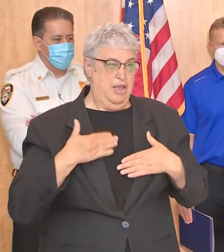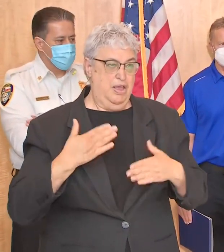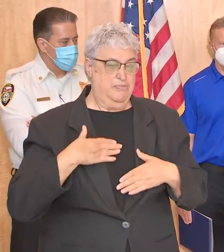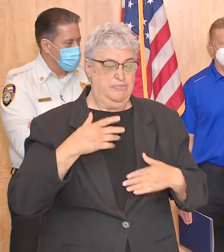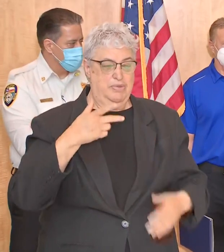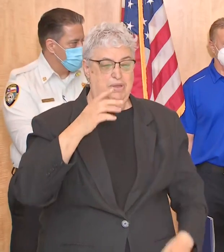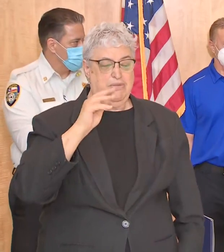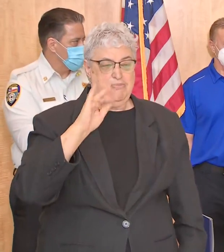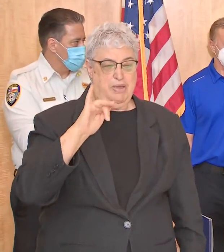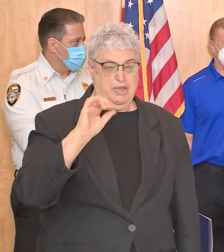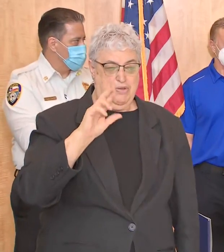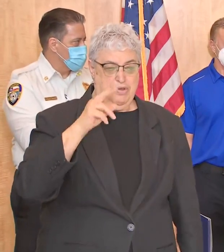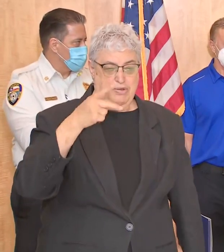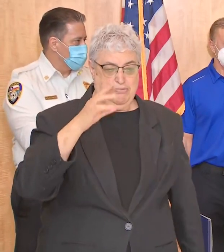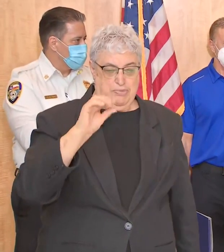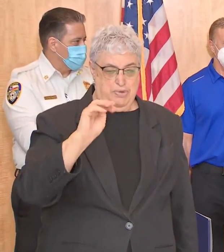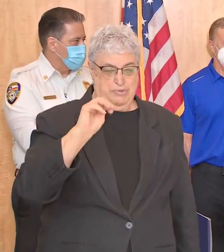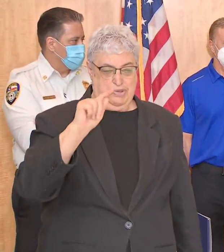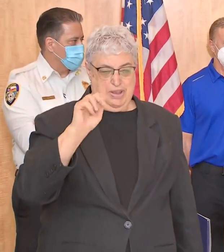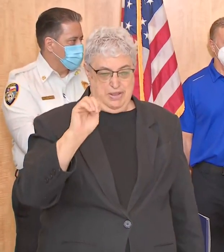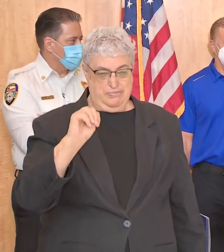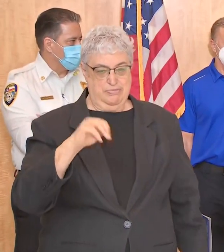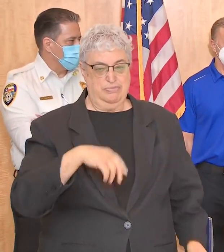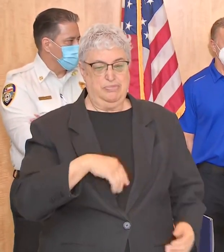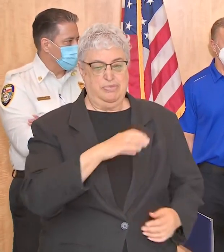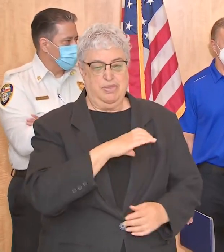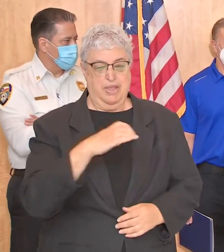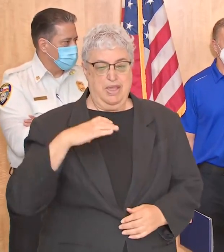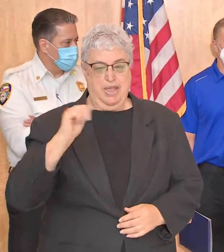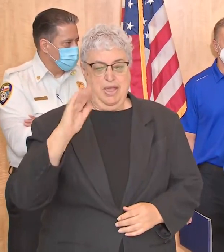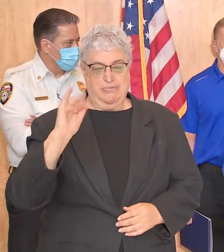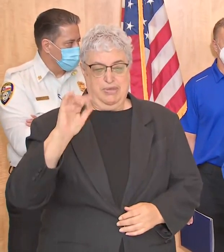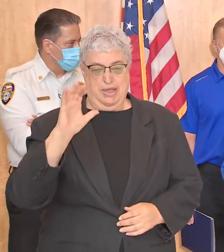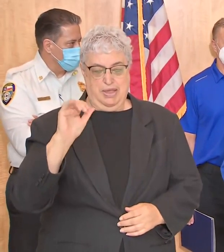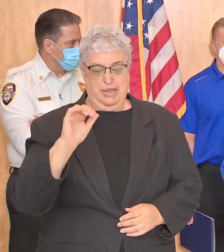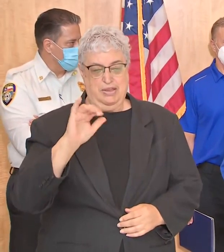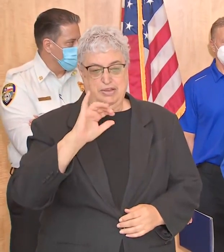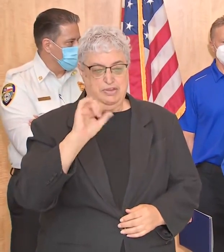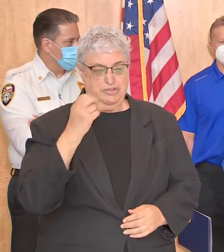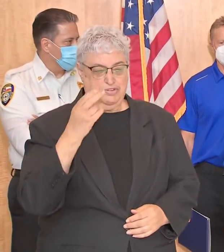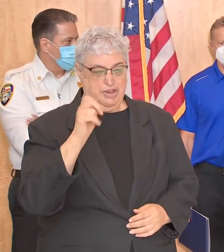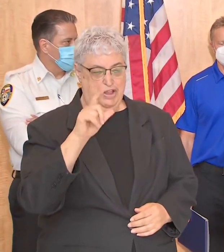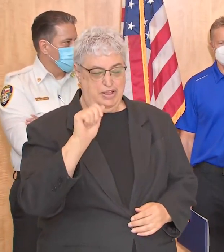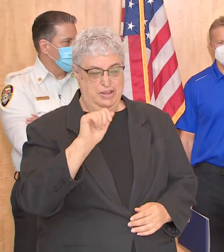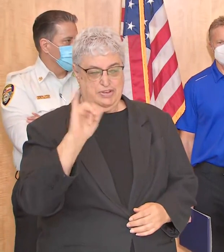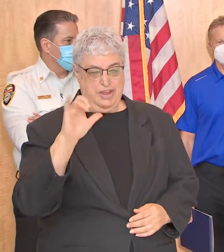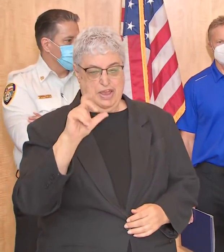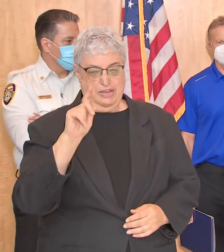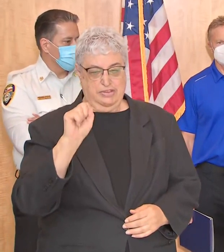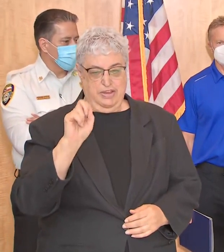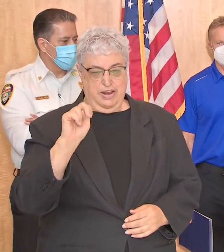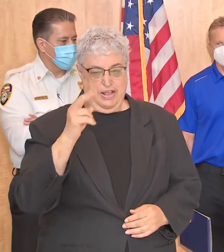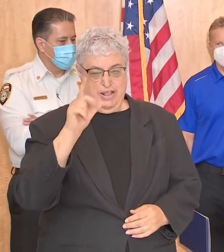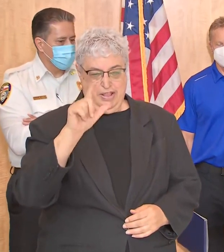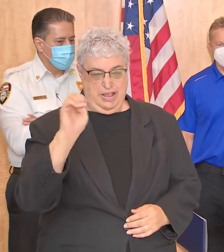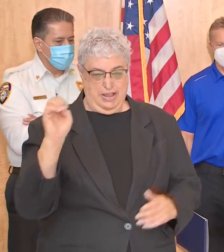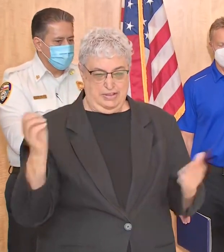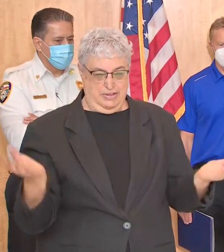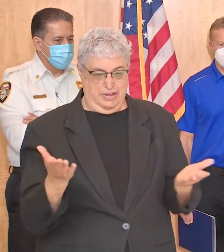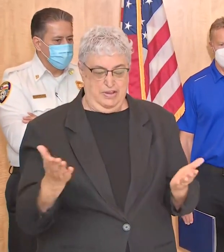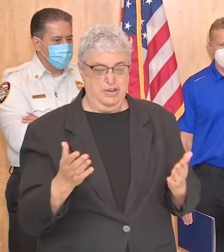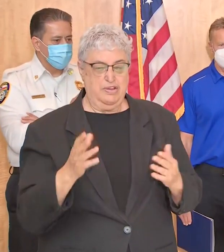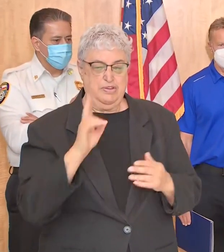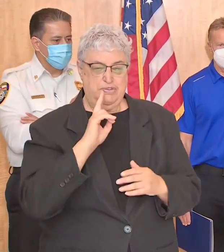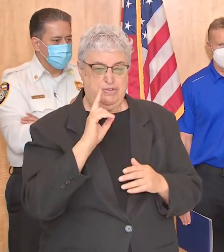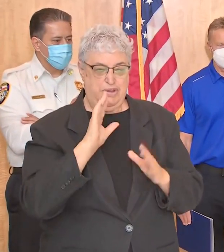pro tem Martin councilmember Abby Kamen comes from Sheila Jackson Lee is here and with the rest of of